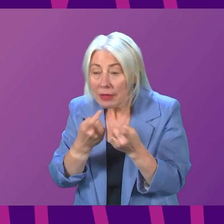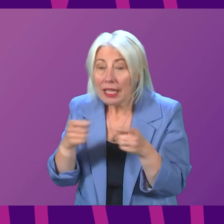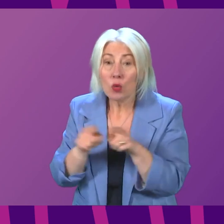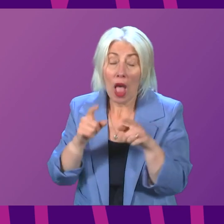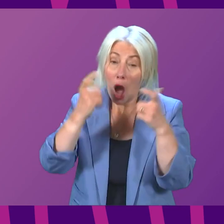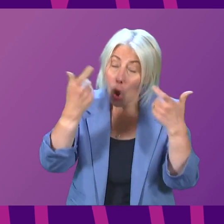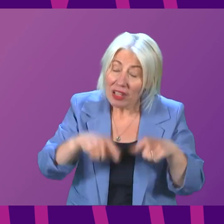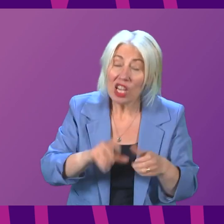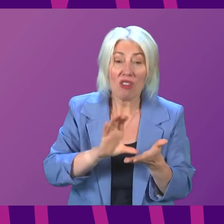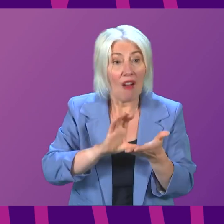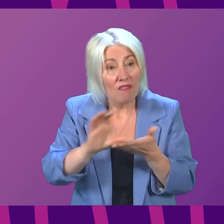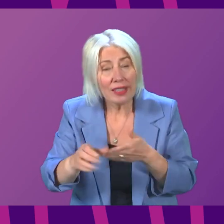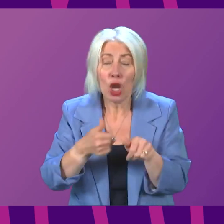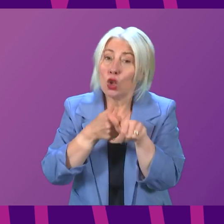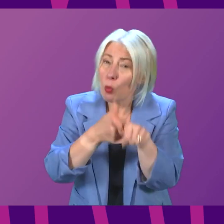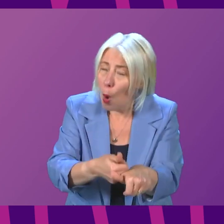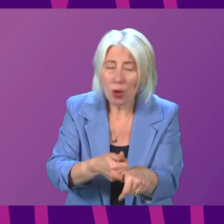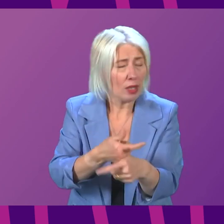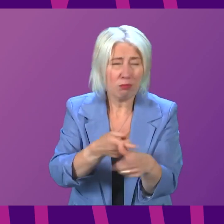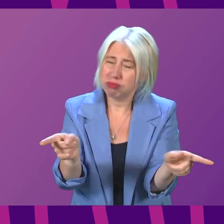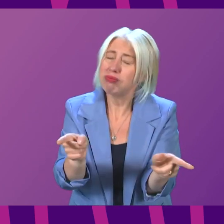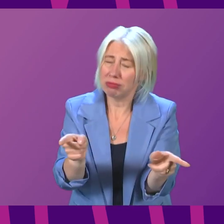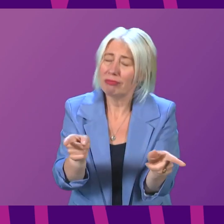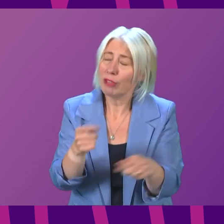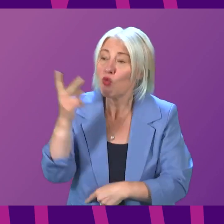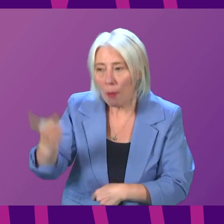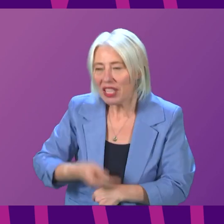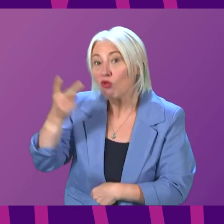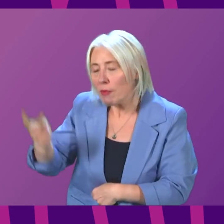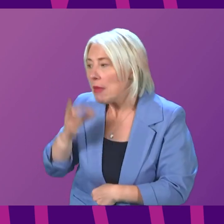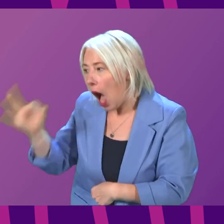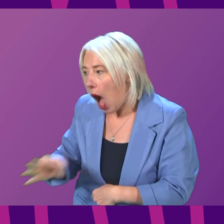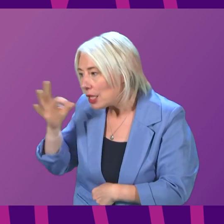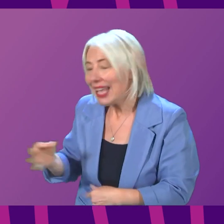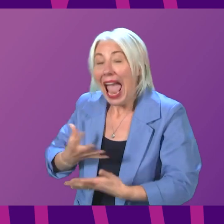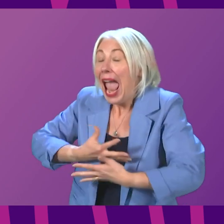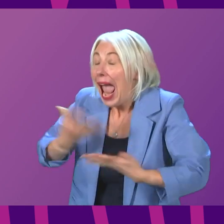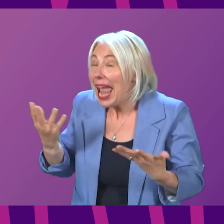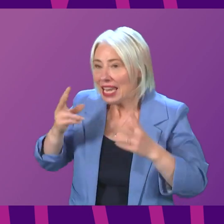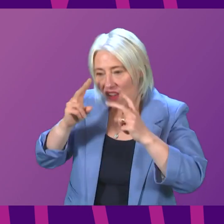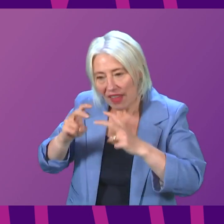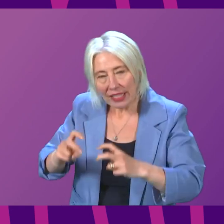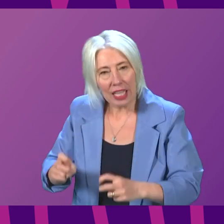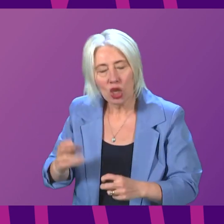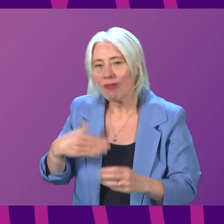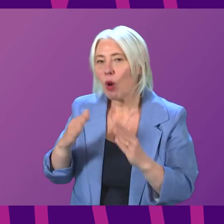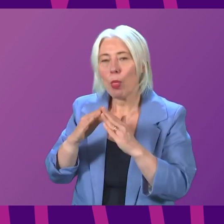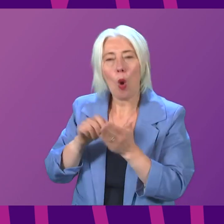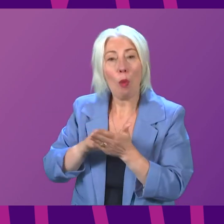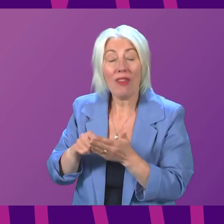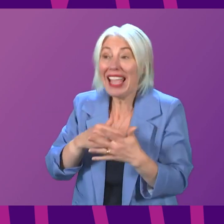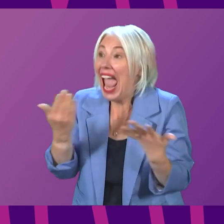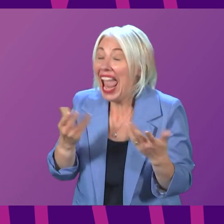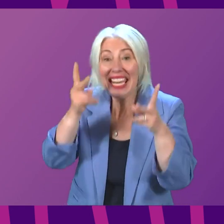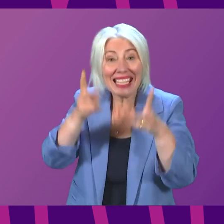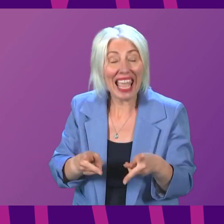as well as adequate funding to public services. We have also repeatedly requested detail of any investigation undertaken by the Home Office following deaths